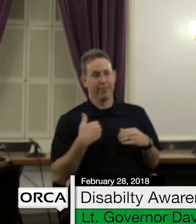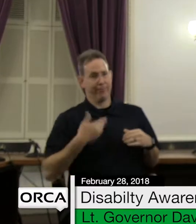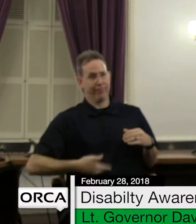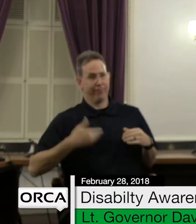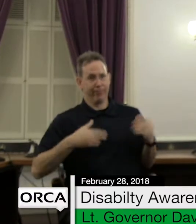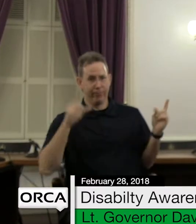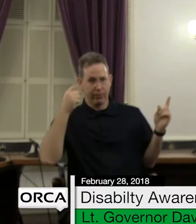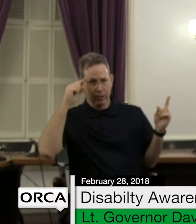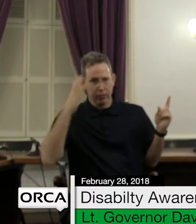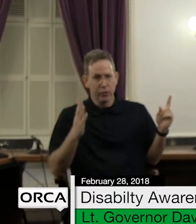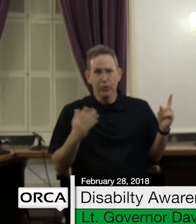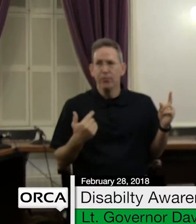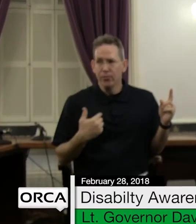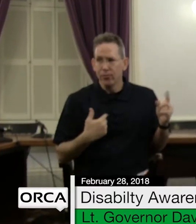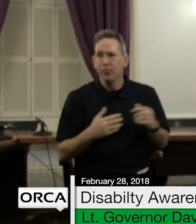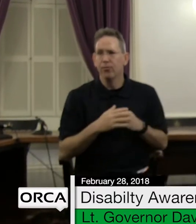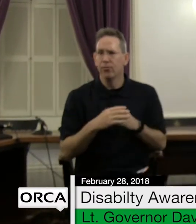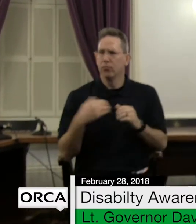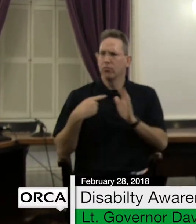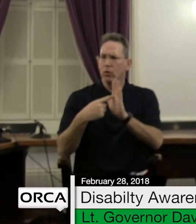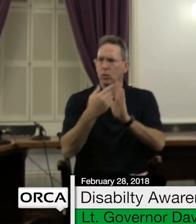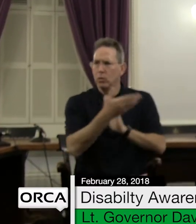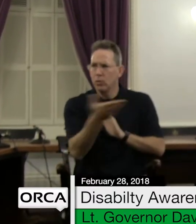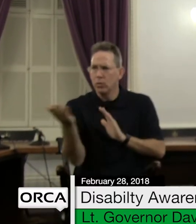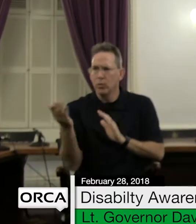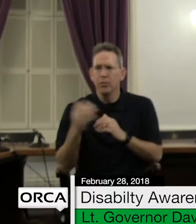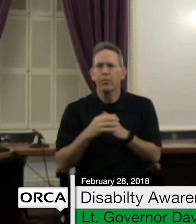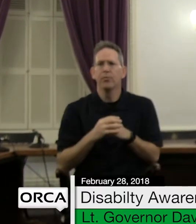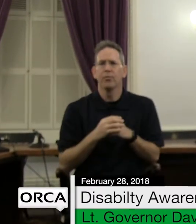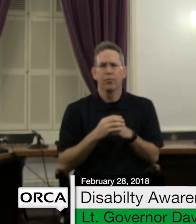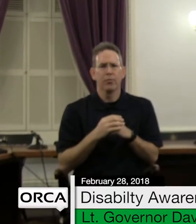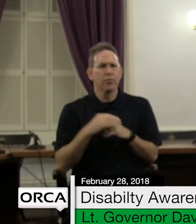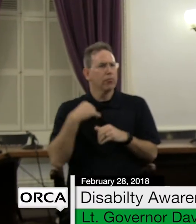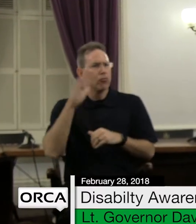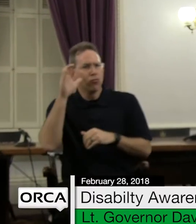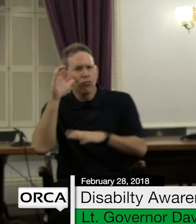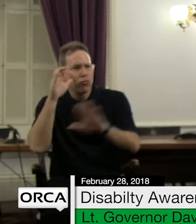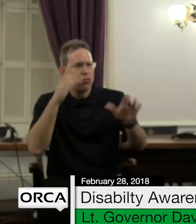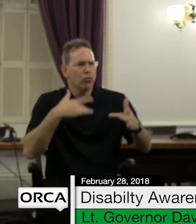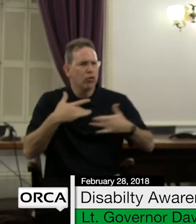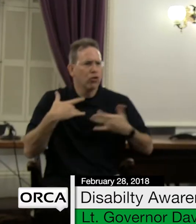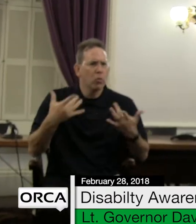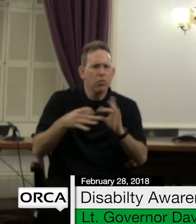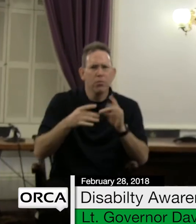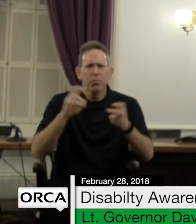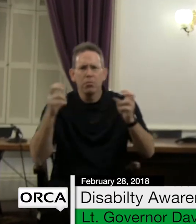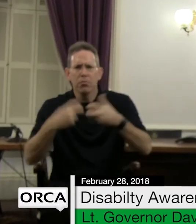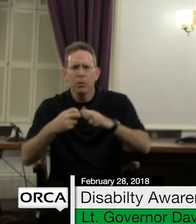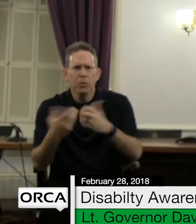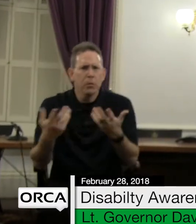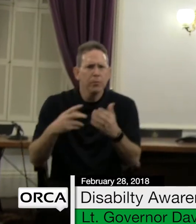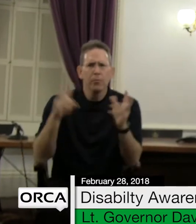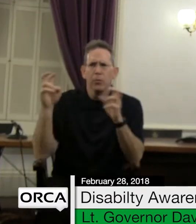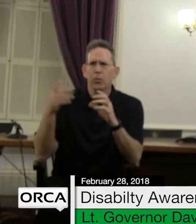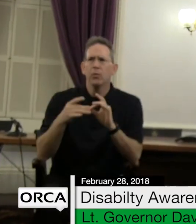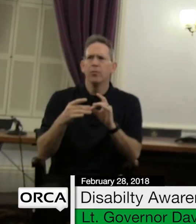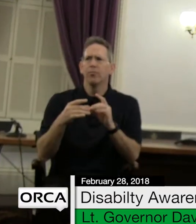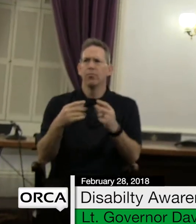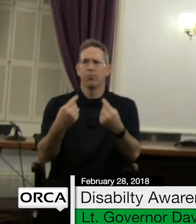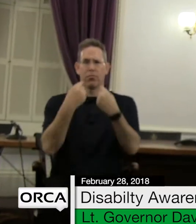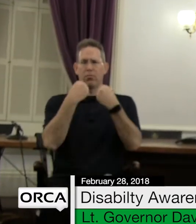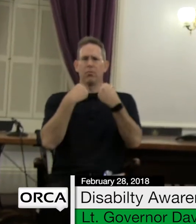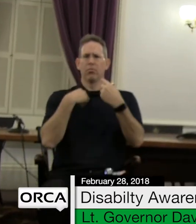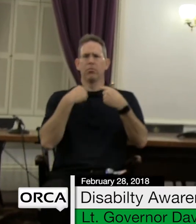who often have the microphone, who have the ear and eye of the media attention on us on a daily basis,